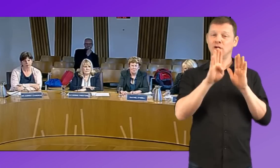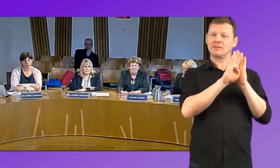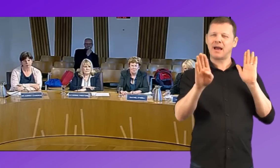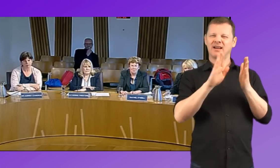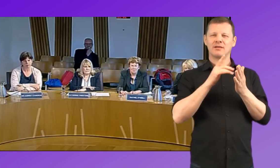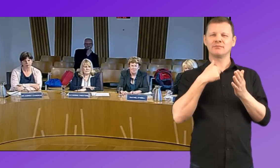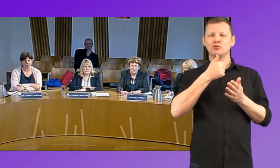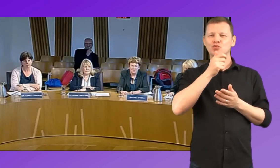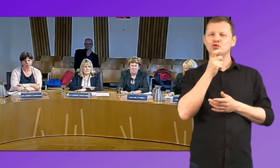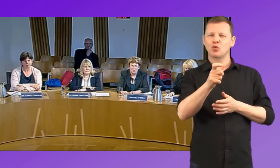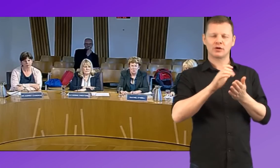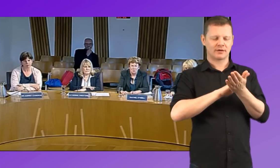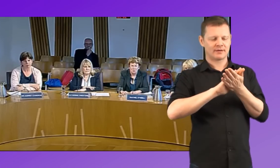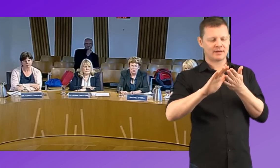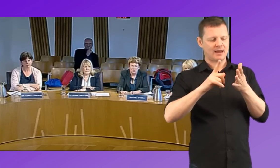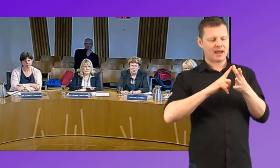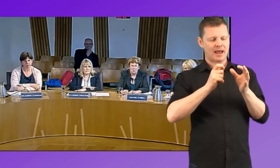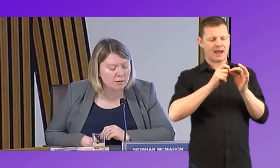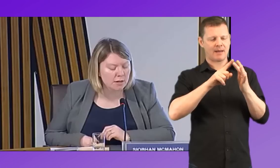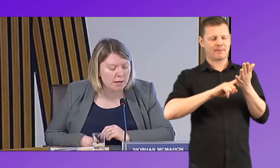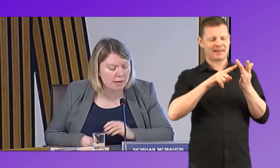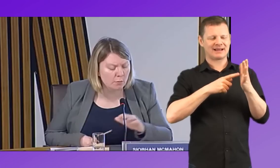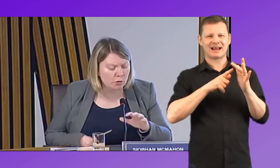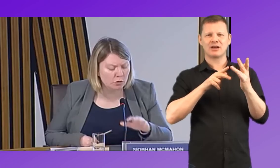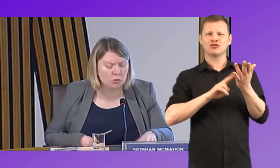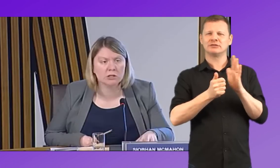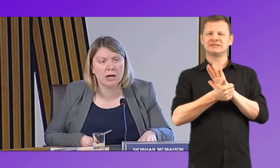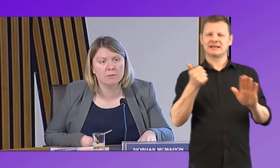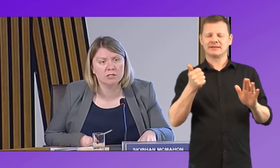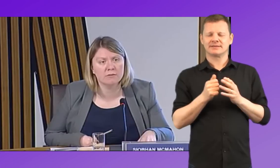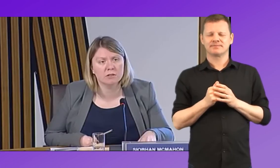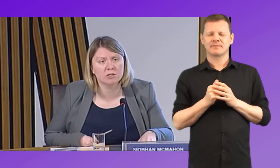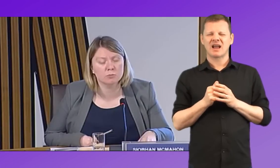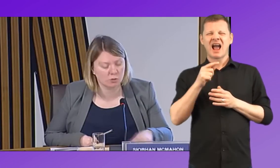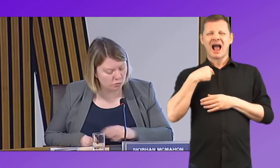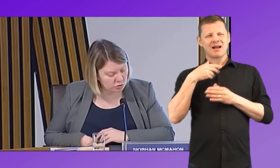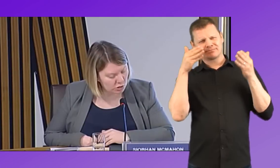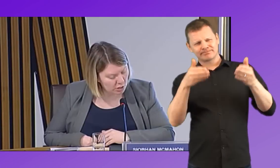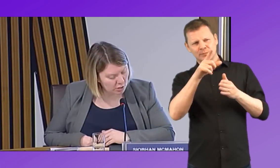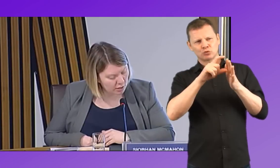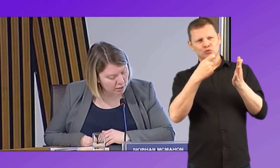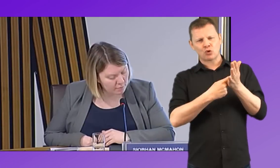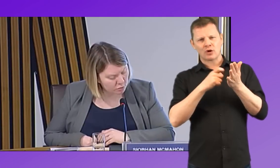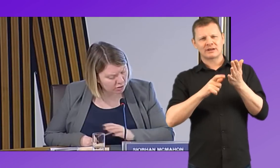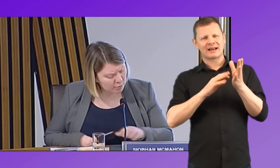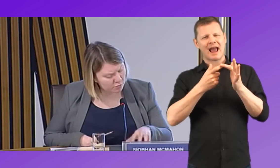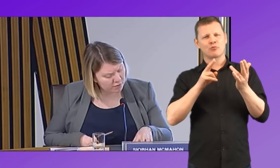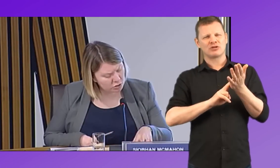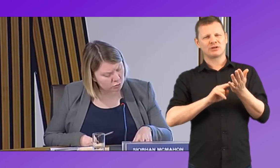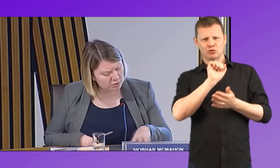in the first panel, which I will do. But I wanted to start with Dr Cameron's evidence because, Dr Cameron, finished with